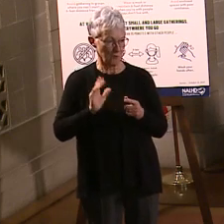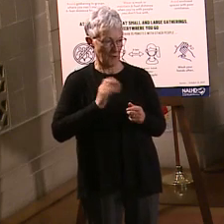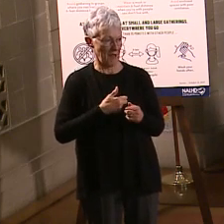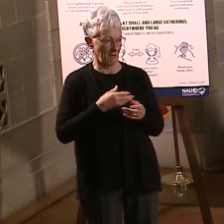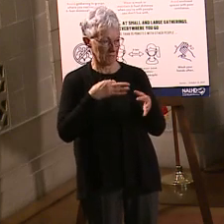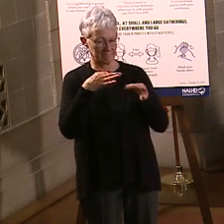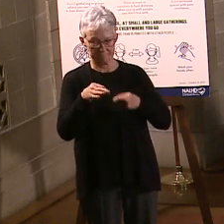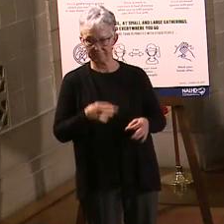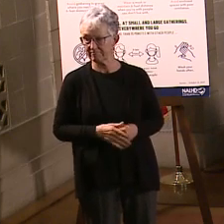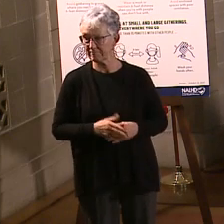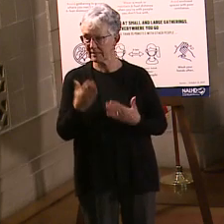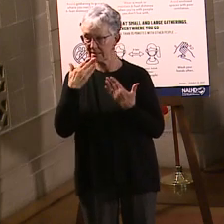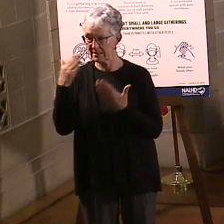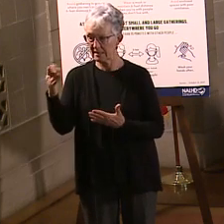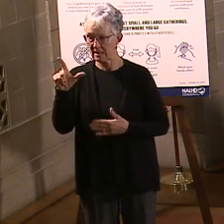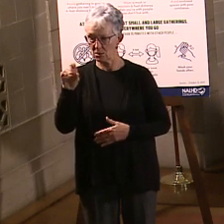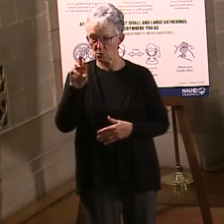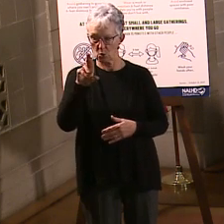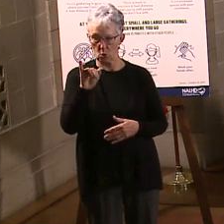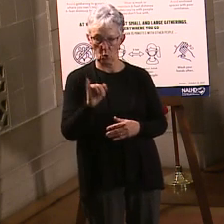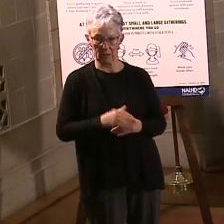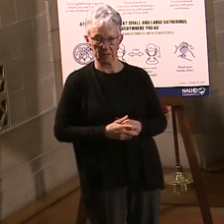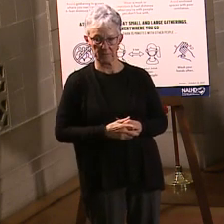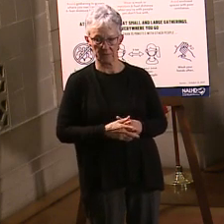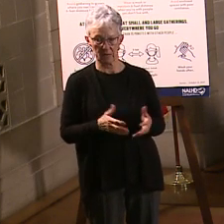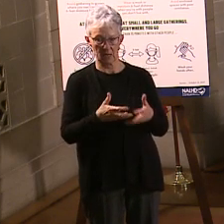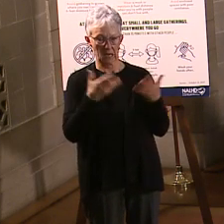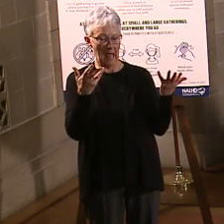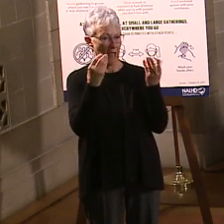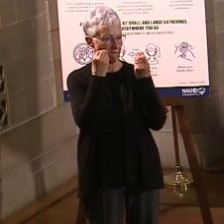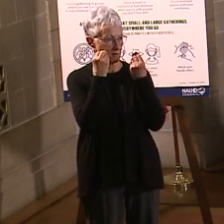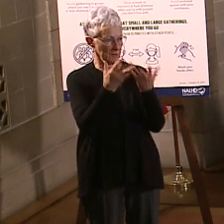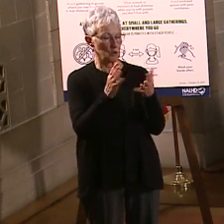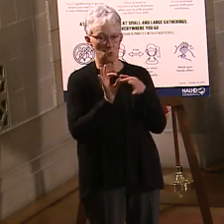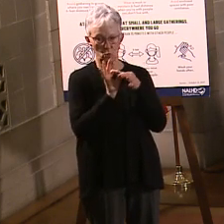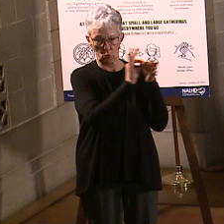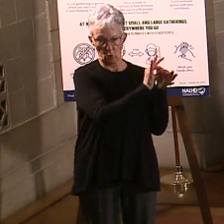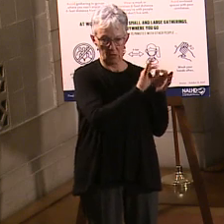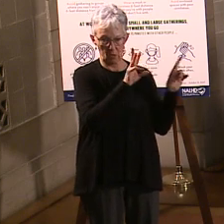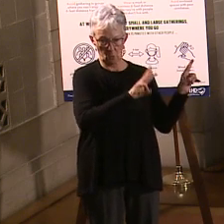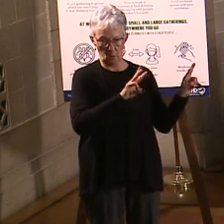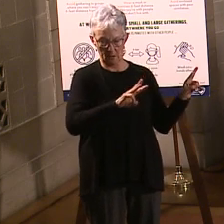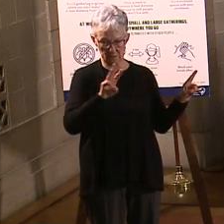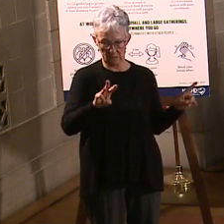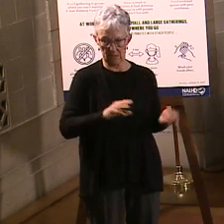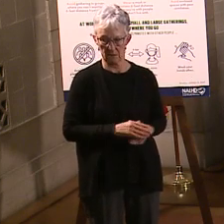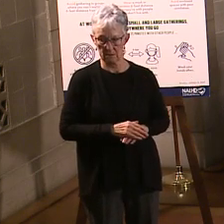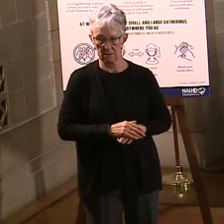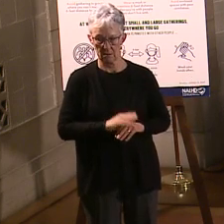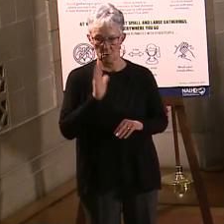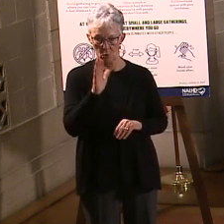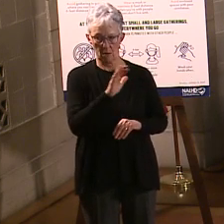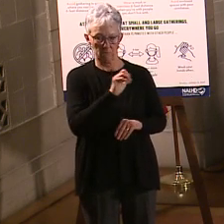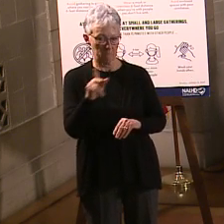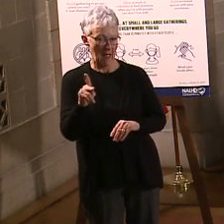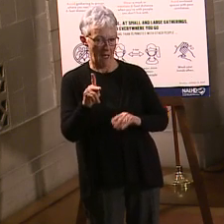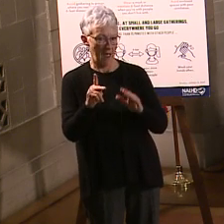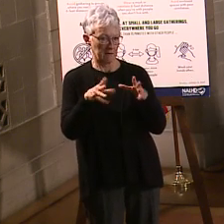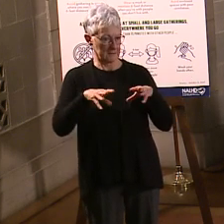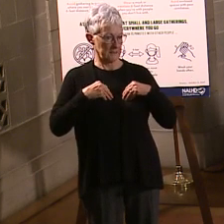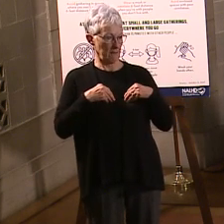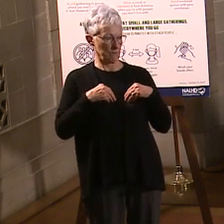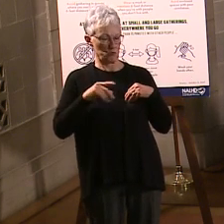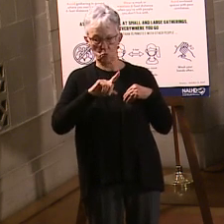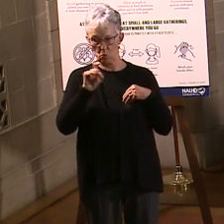Thank you, Lori. Great job. Obviously a lot of information there with regards to the website. We'll go back to questions and answers here in just a moment. But